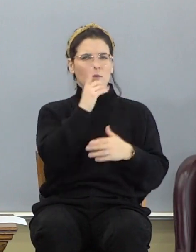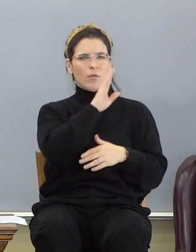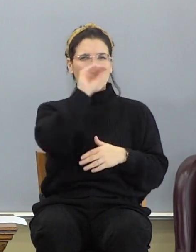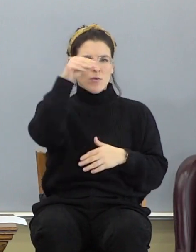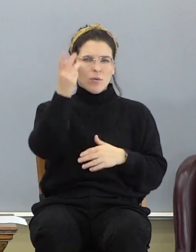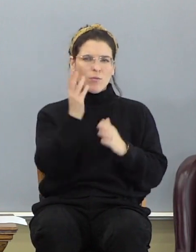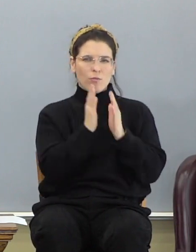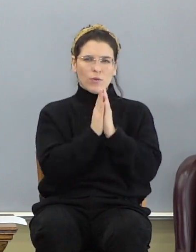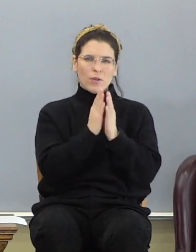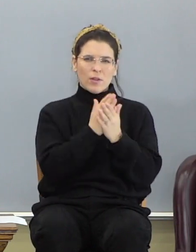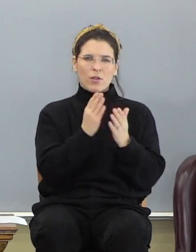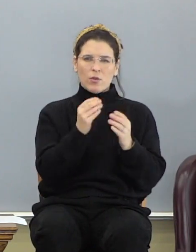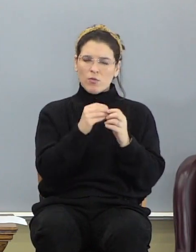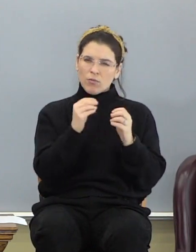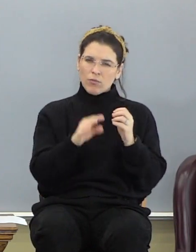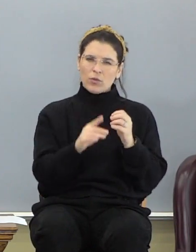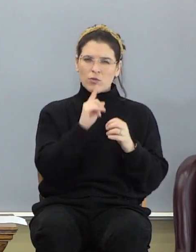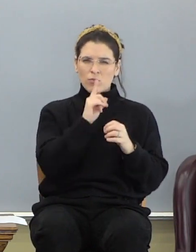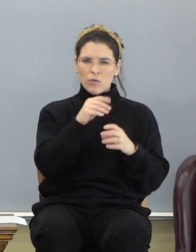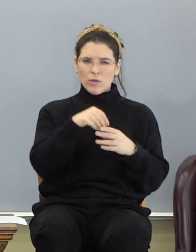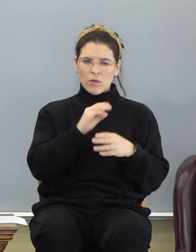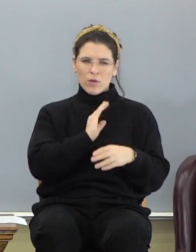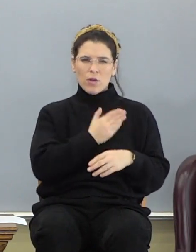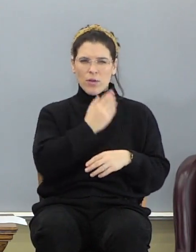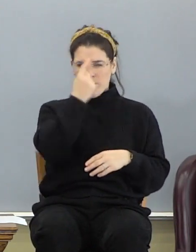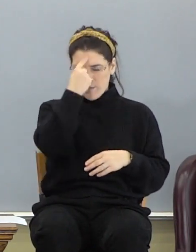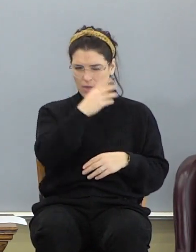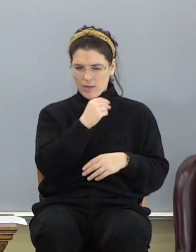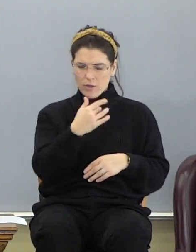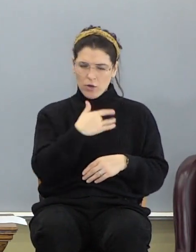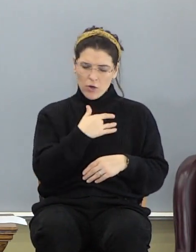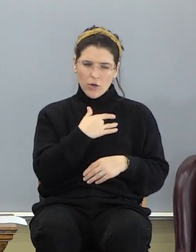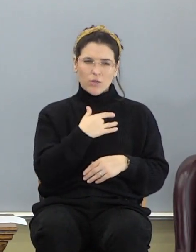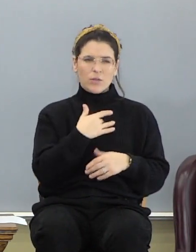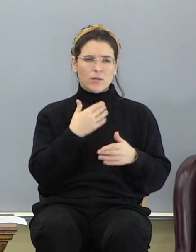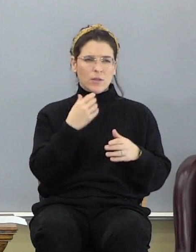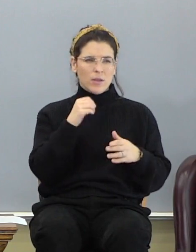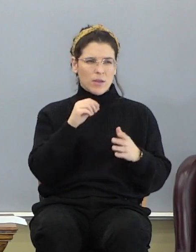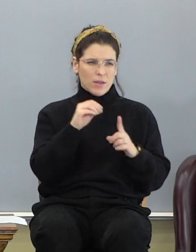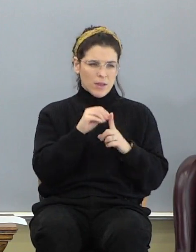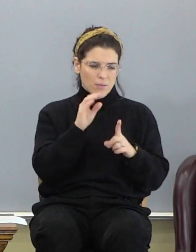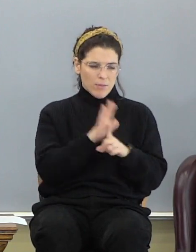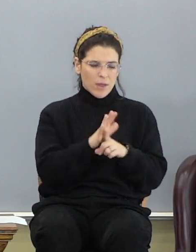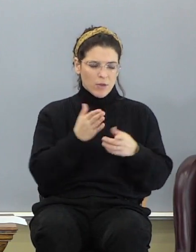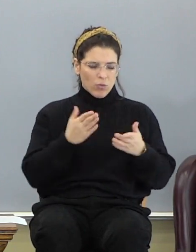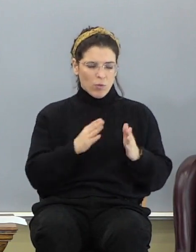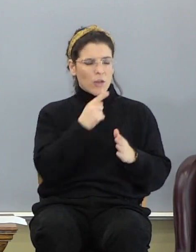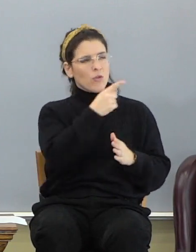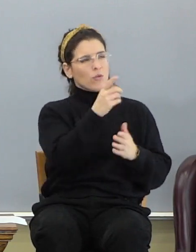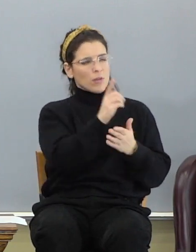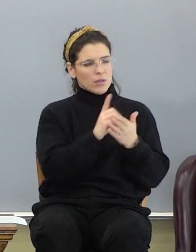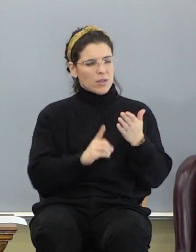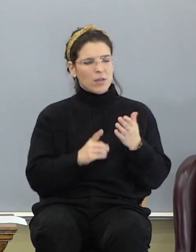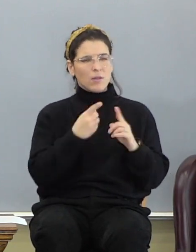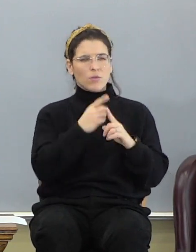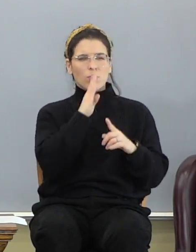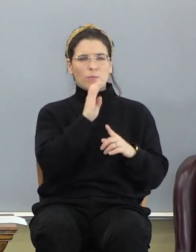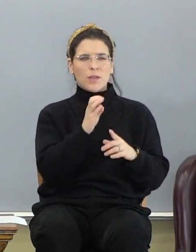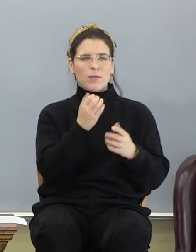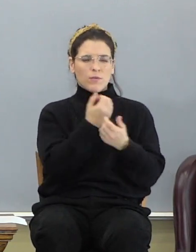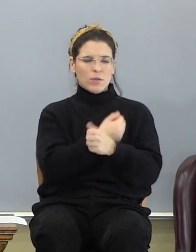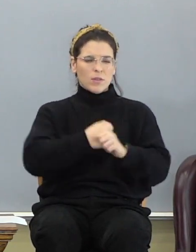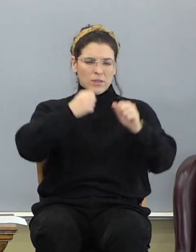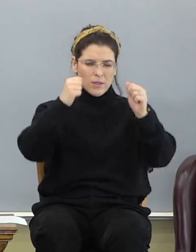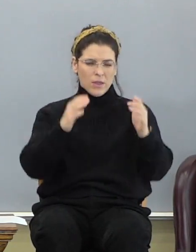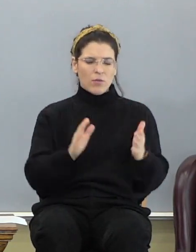pray these things would be as rich and real in our minds and hearts and impact us the way you designed them to for the Savior's glory. Christ's name is amen.